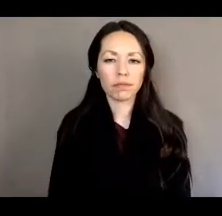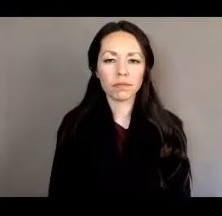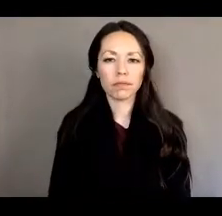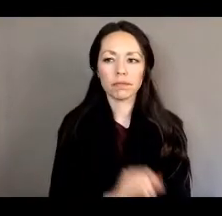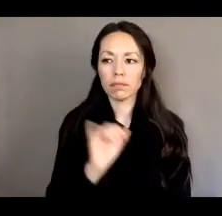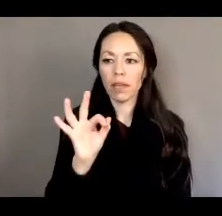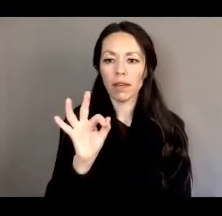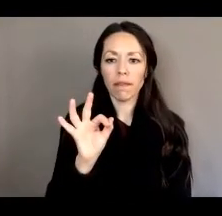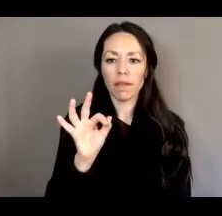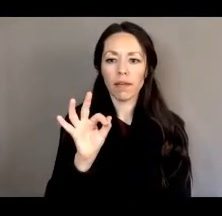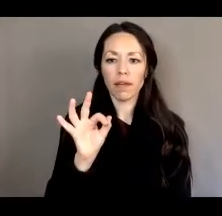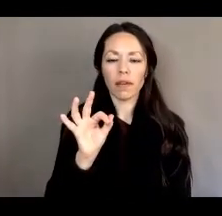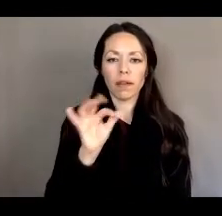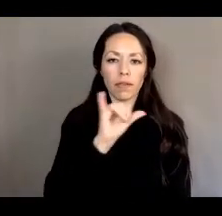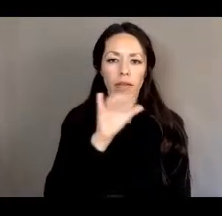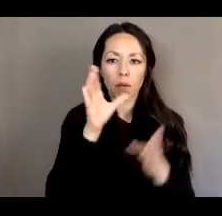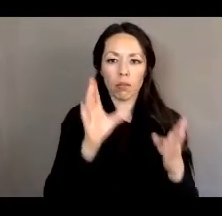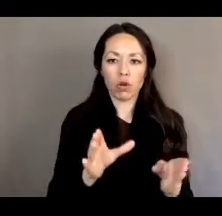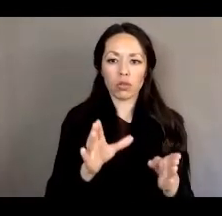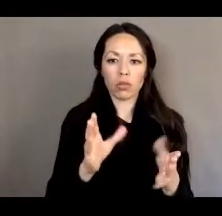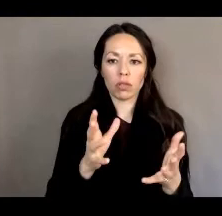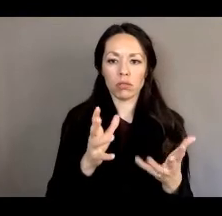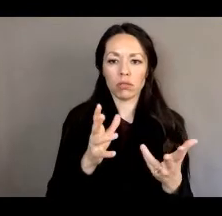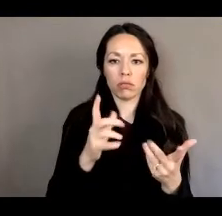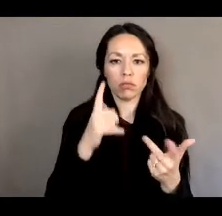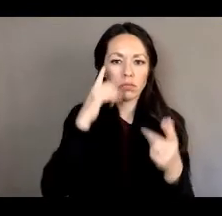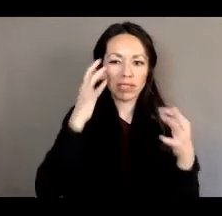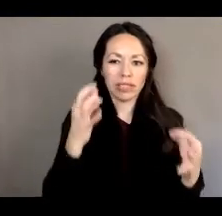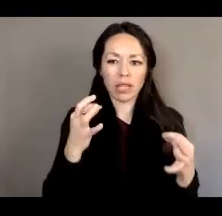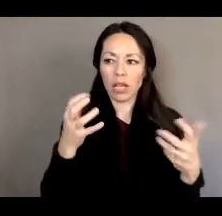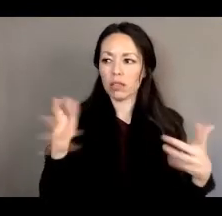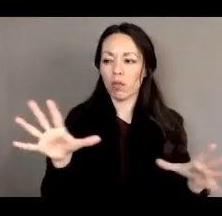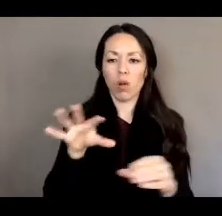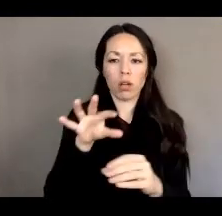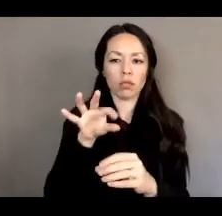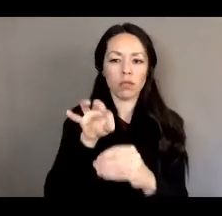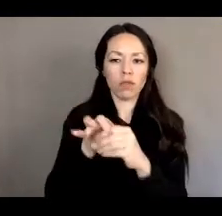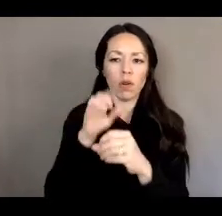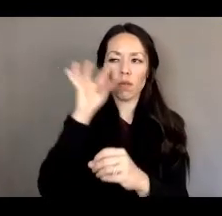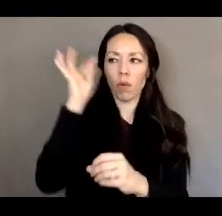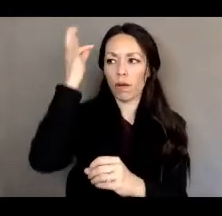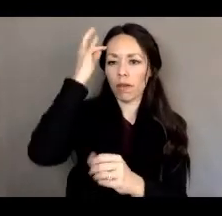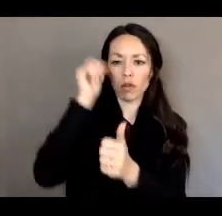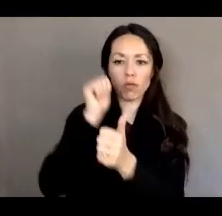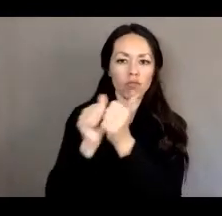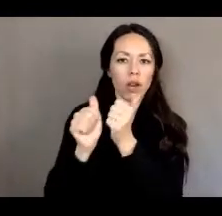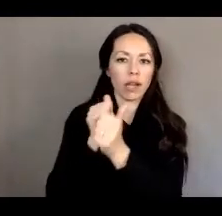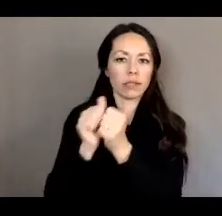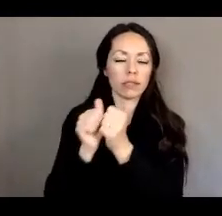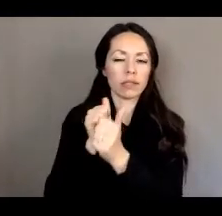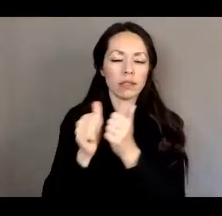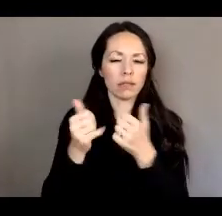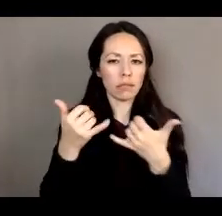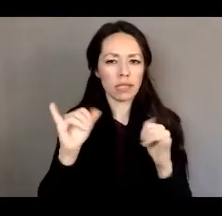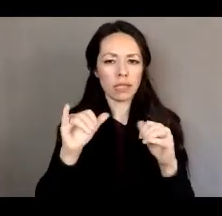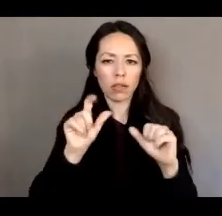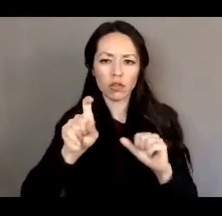if they fail to, if they choose to not vote in a federal race. Um, in